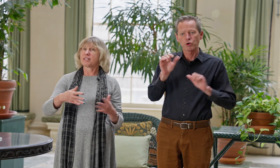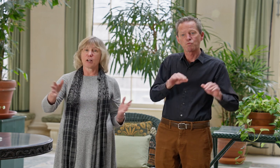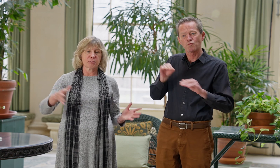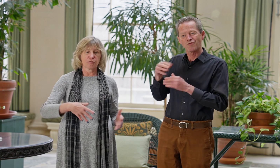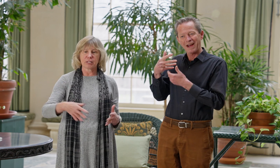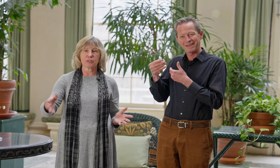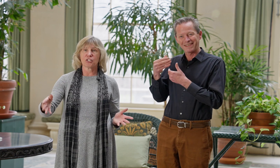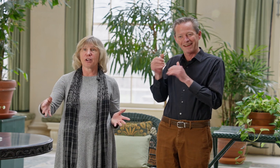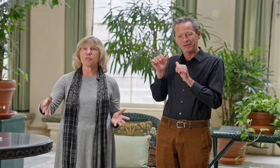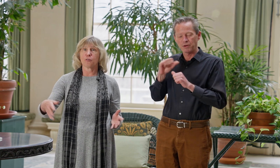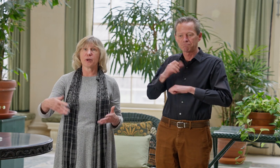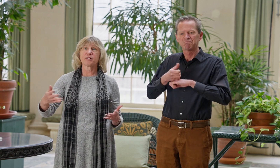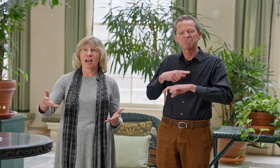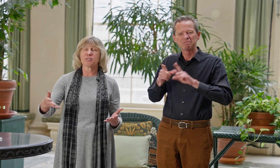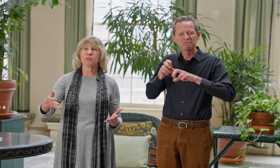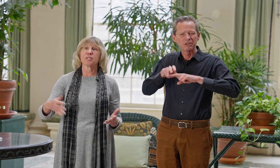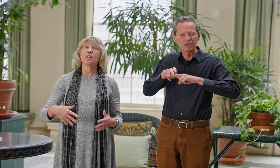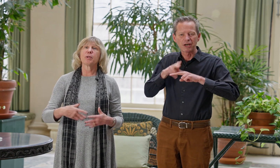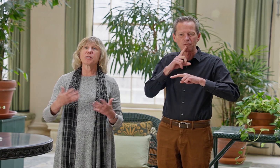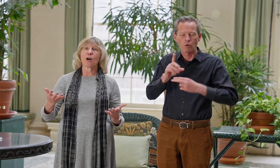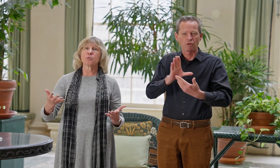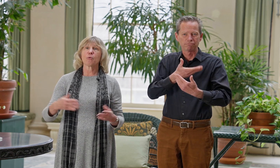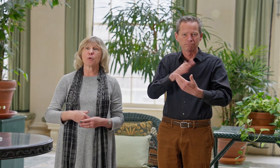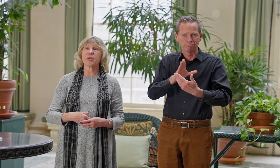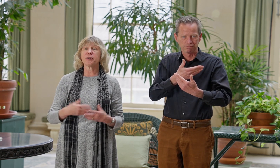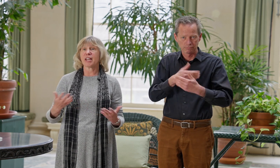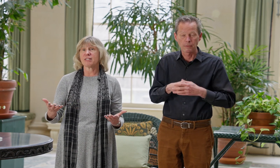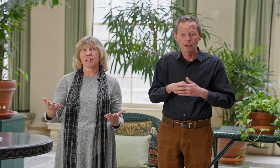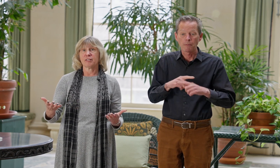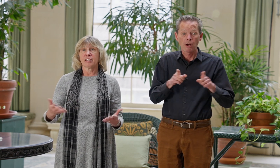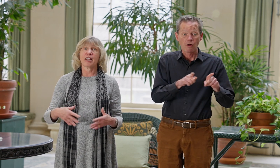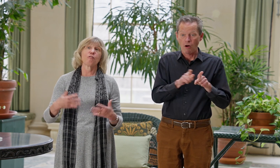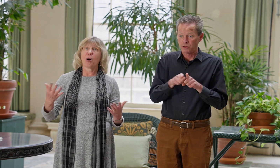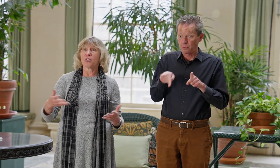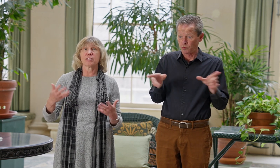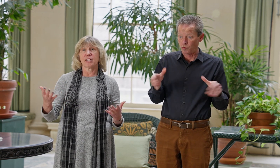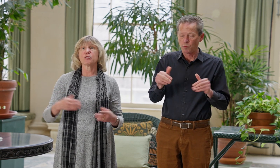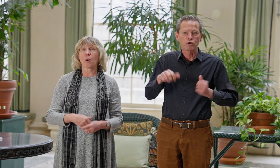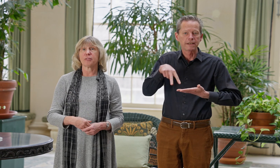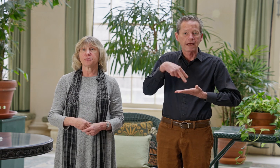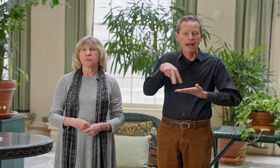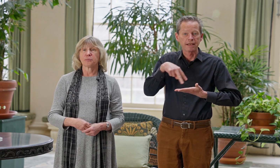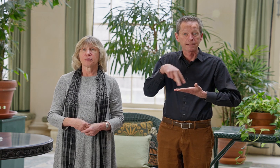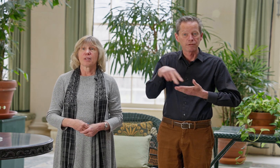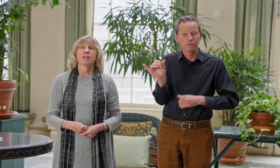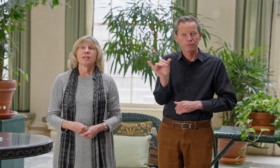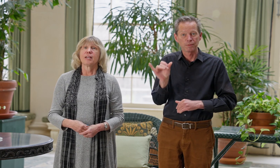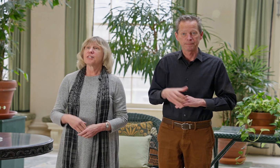set up different little chairs for his concerts. But it was also a room he could dance in and have balls in as well. In